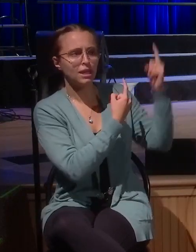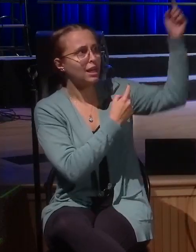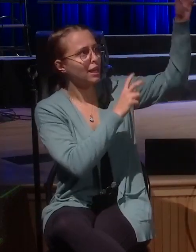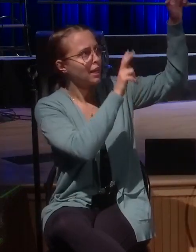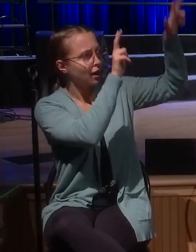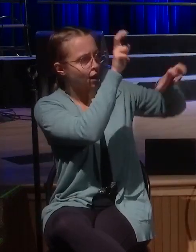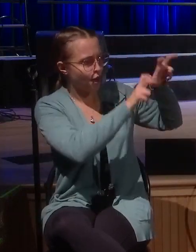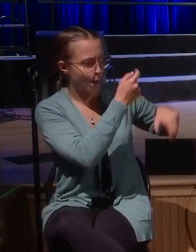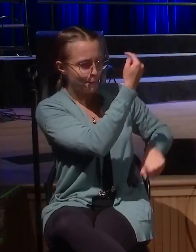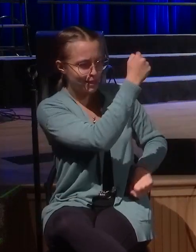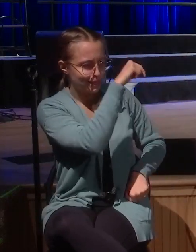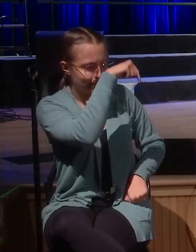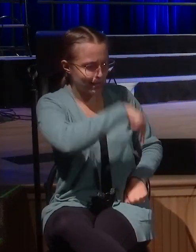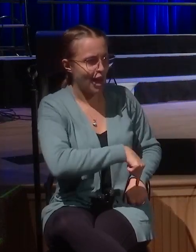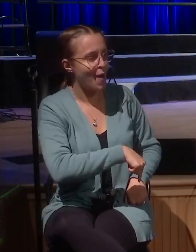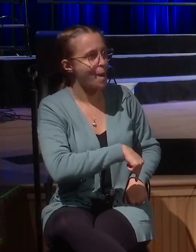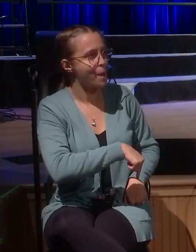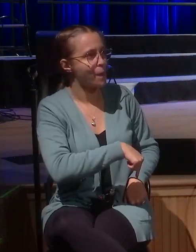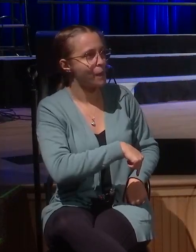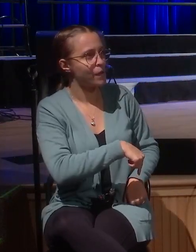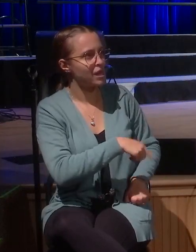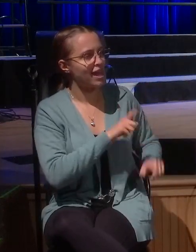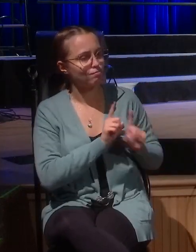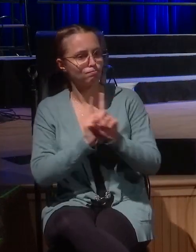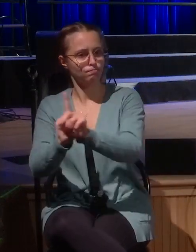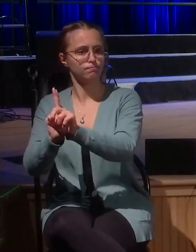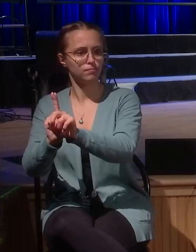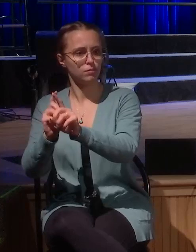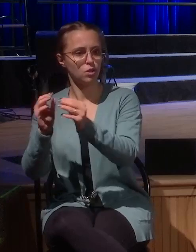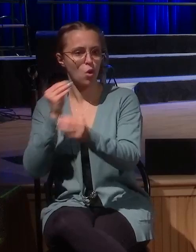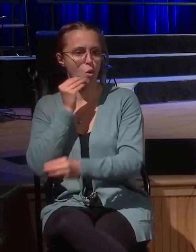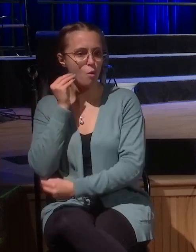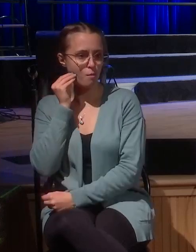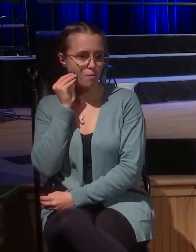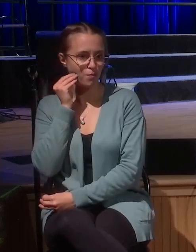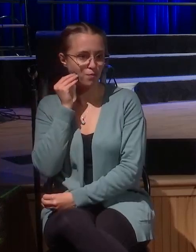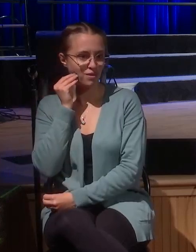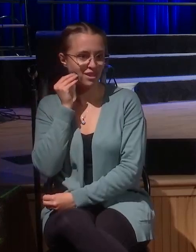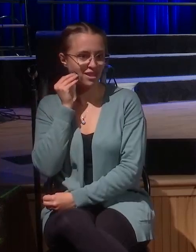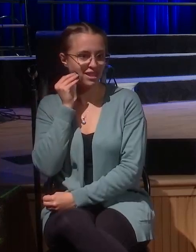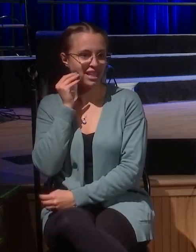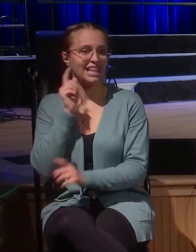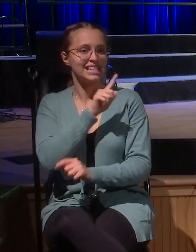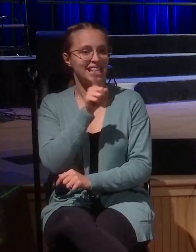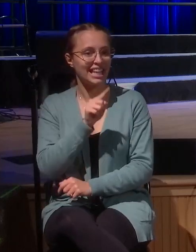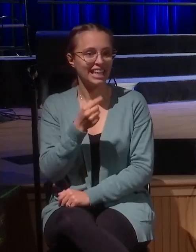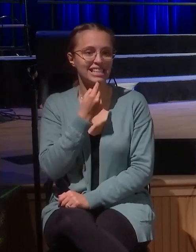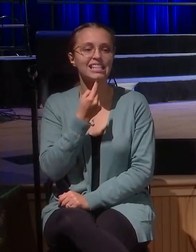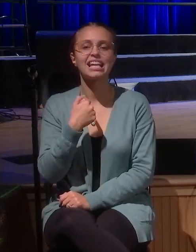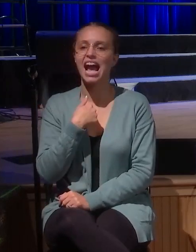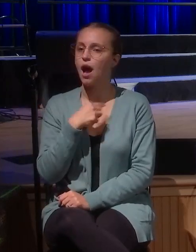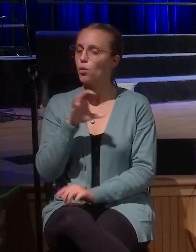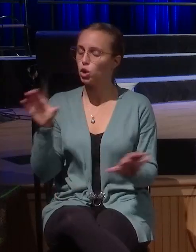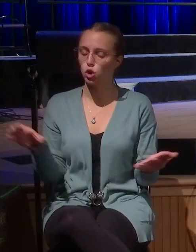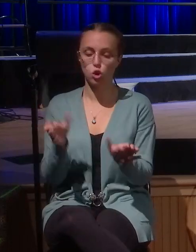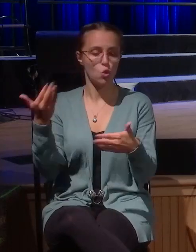repentance and he says, Lord, I will do anything to follow you. This is the story of the gospel. This is each of us today.